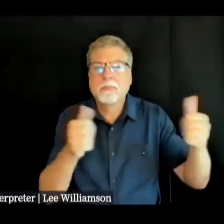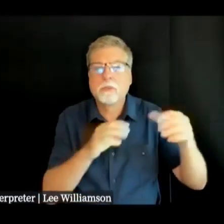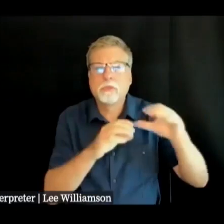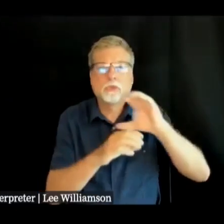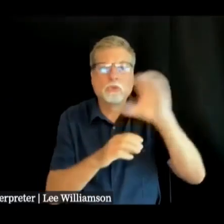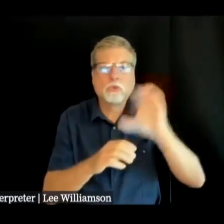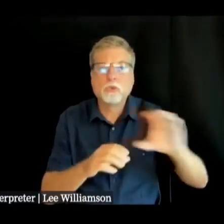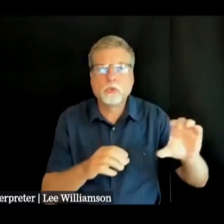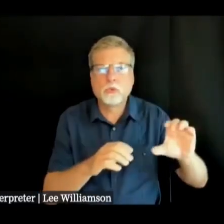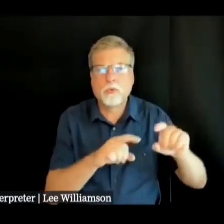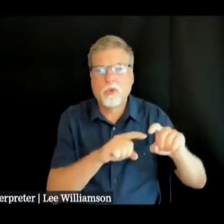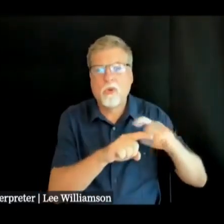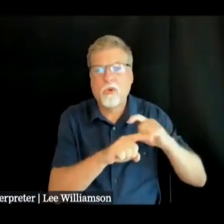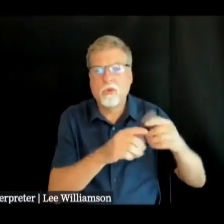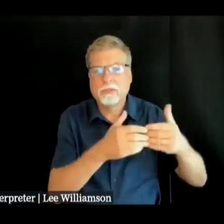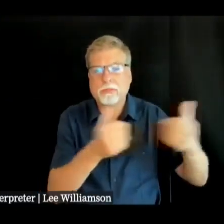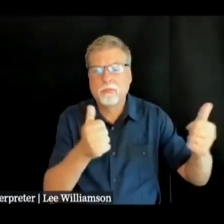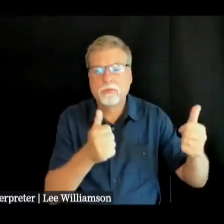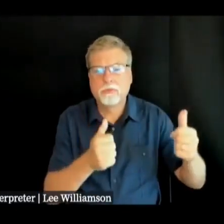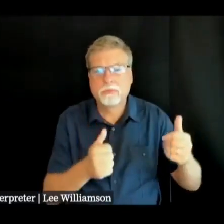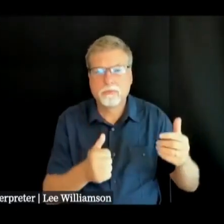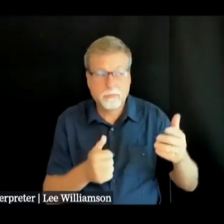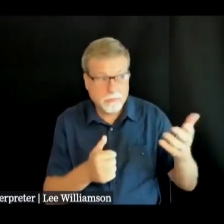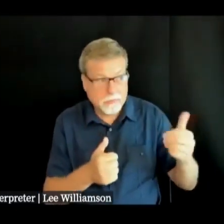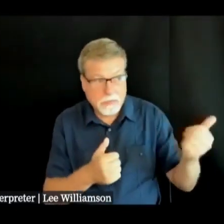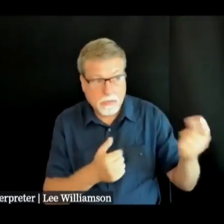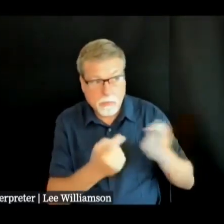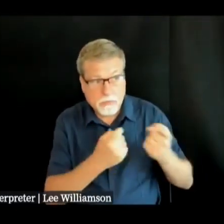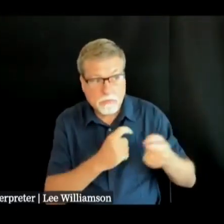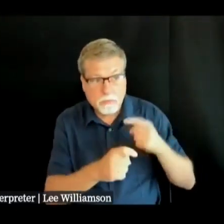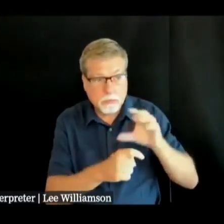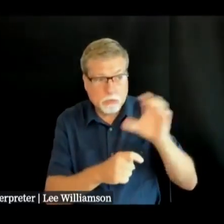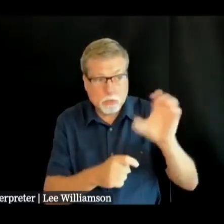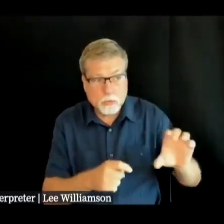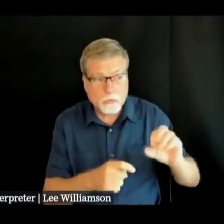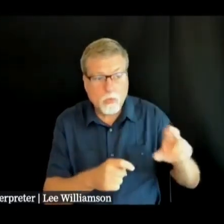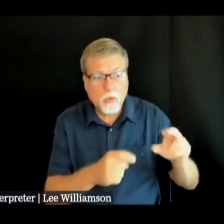background of this stream do we have any questions in the comments